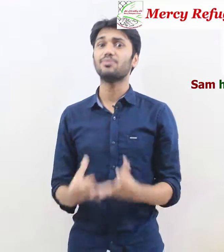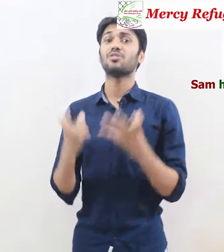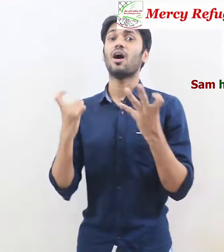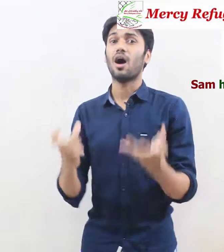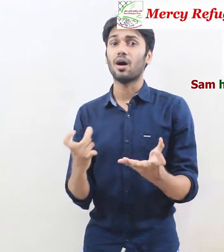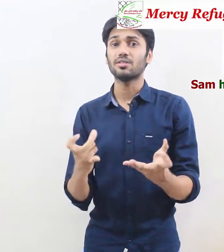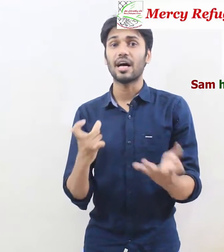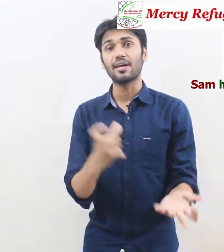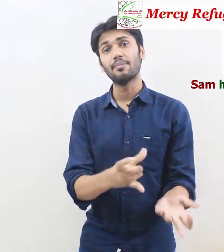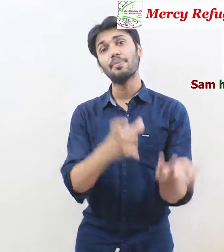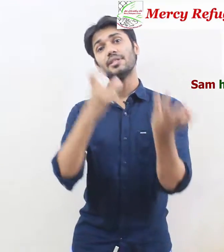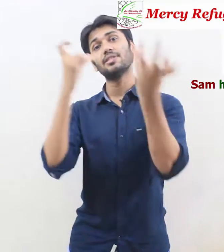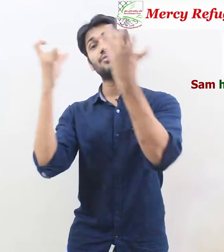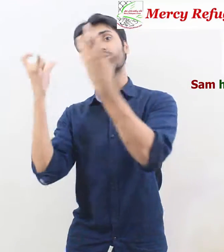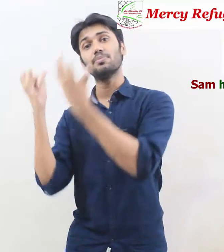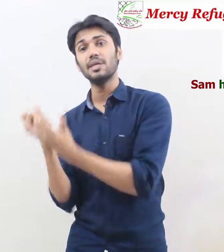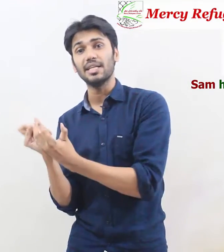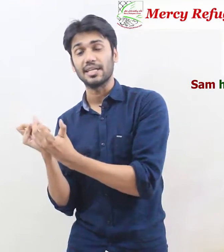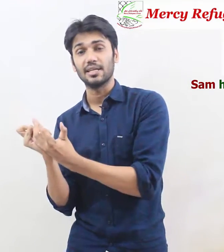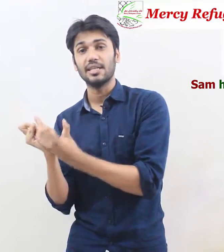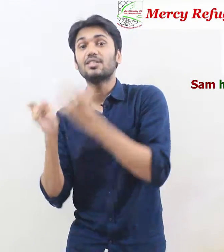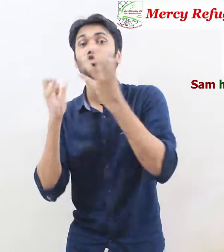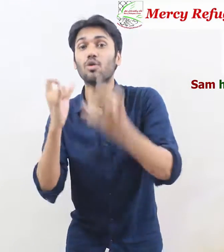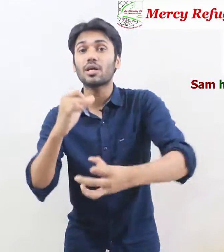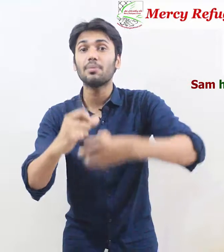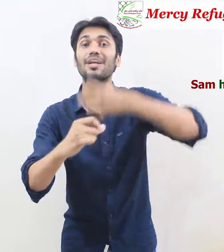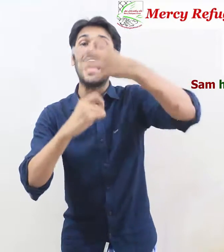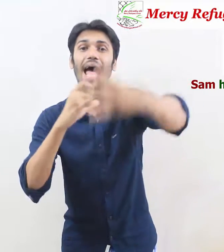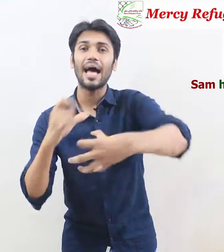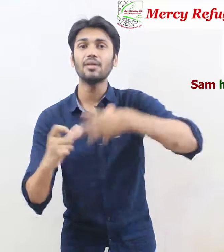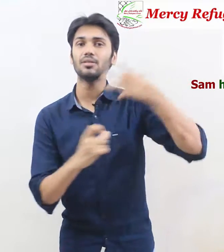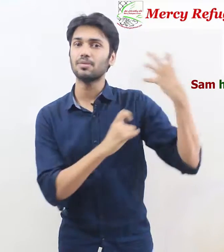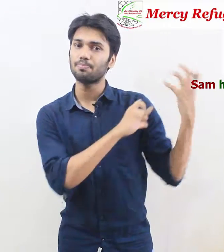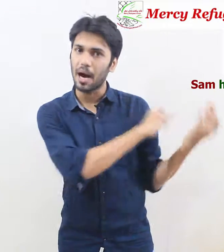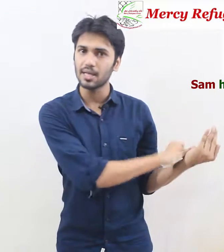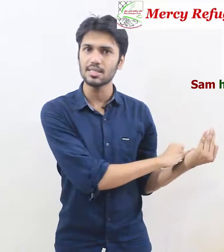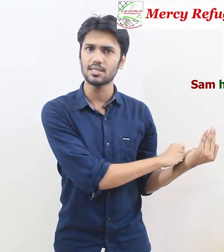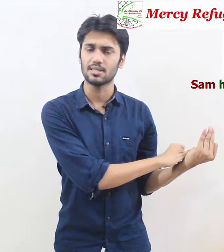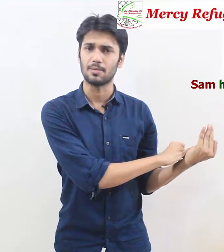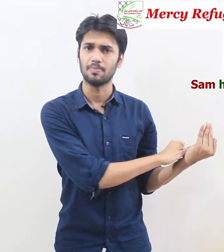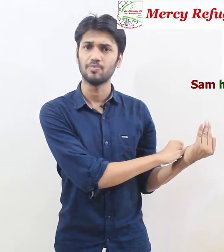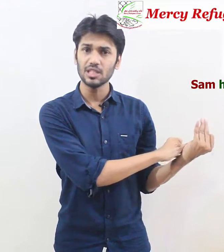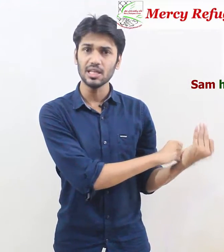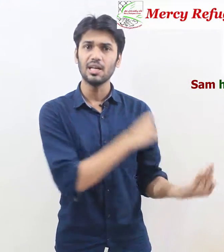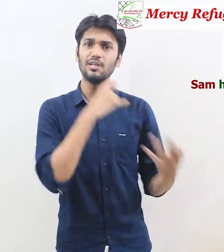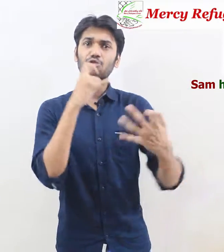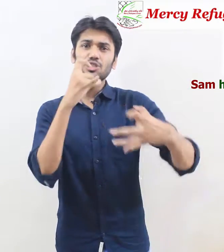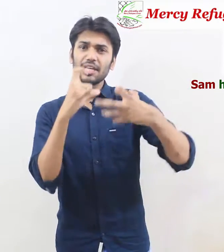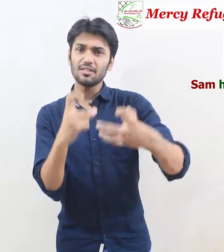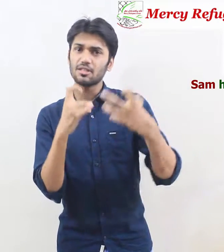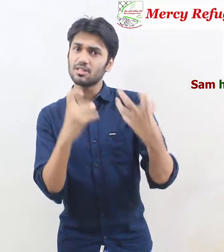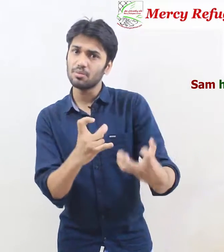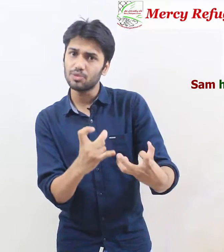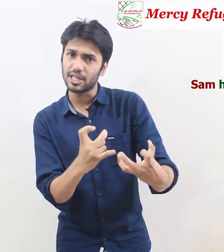gives us a complete different meaning it is talking about another person see it will change the subject